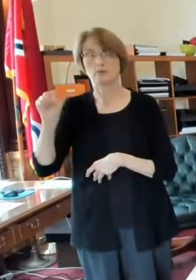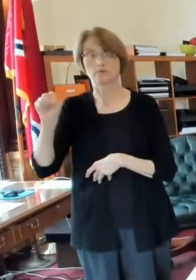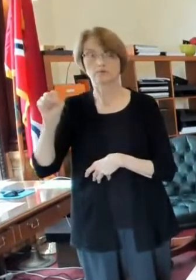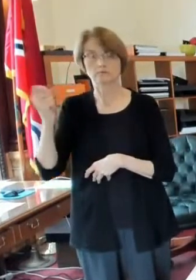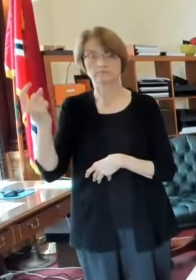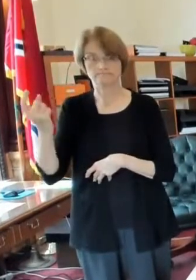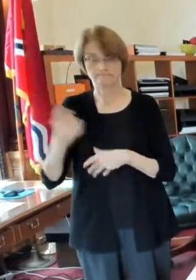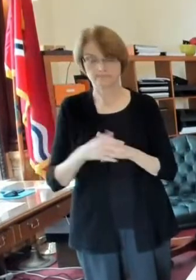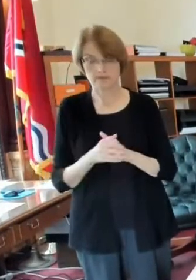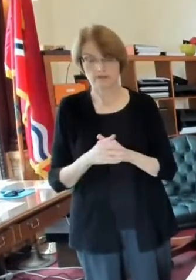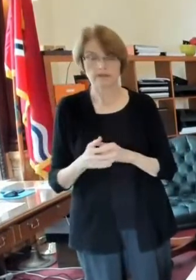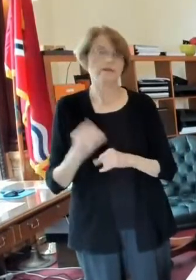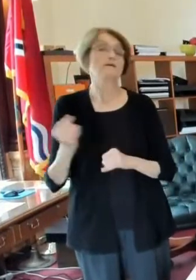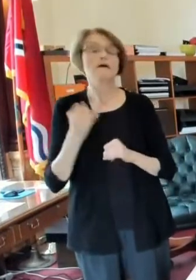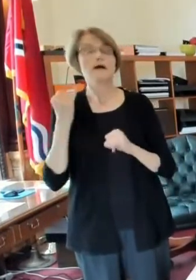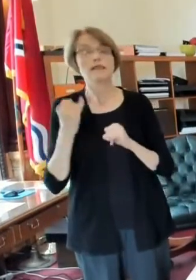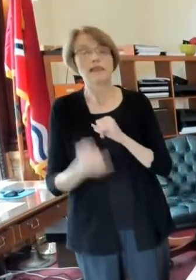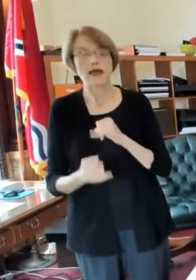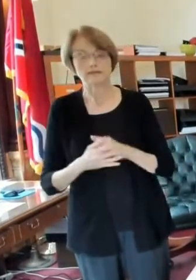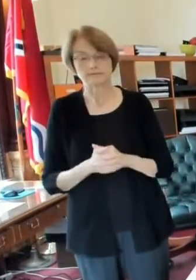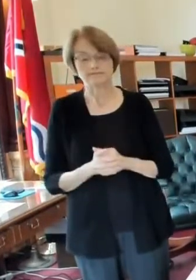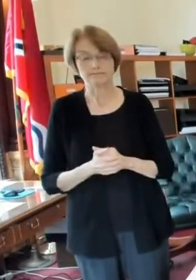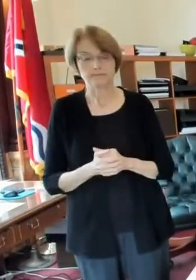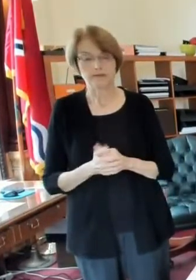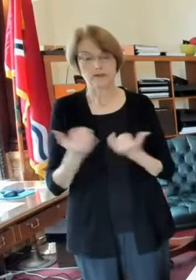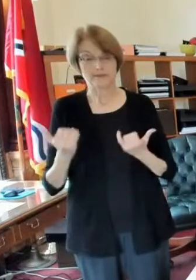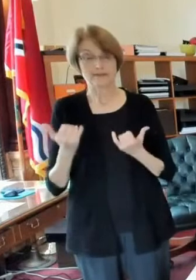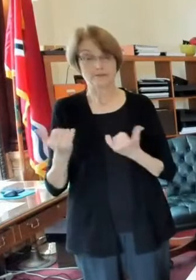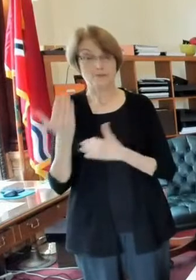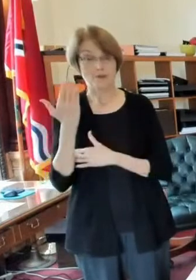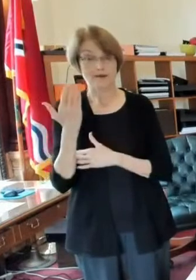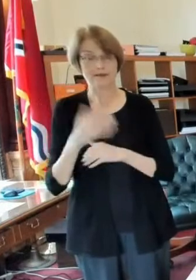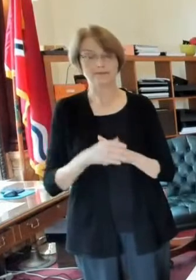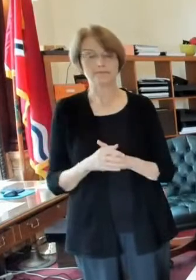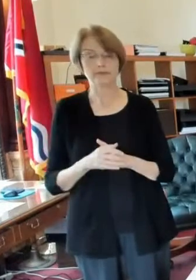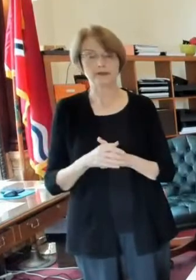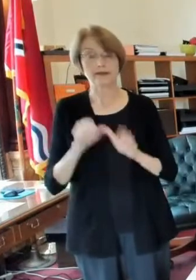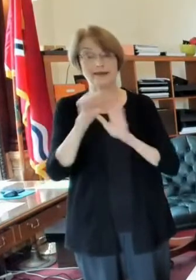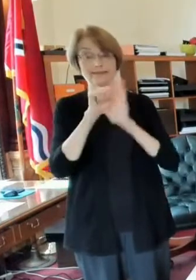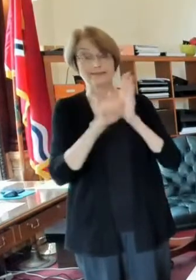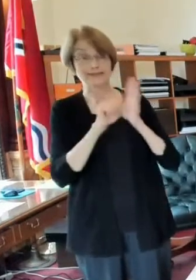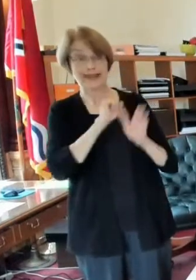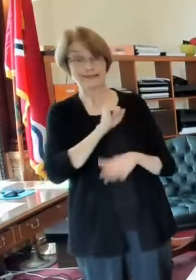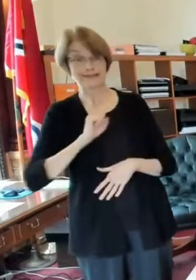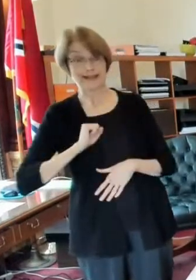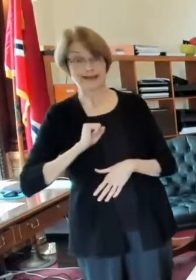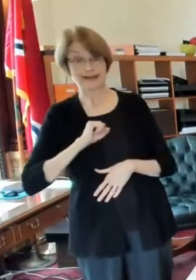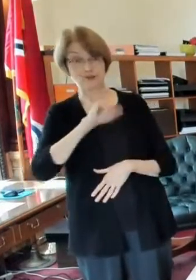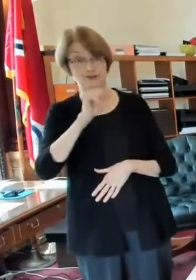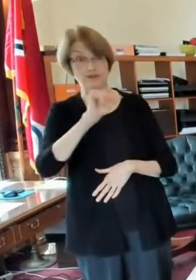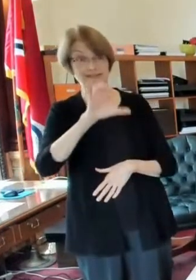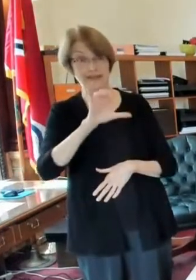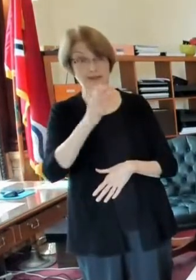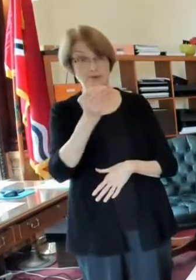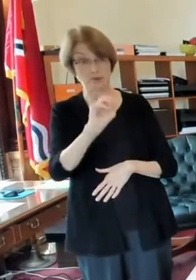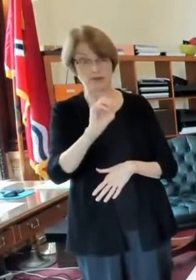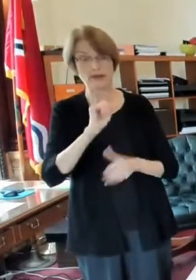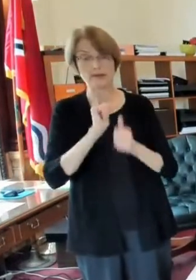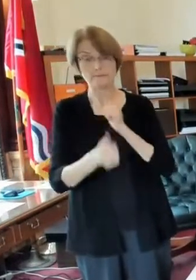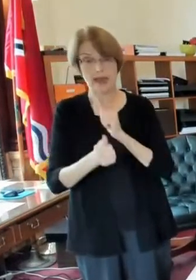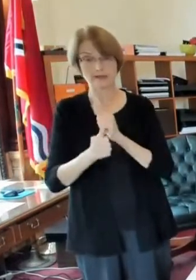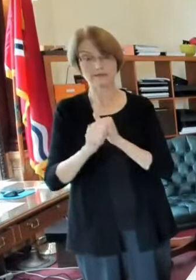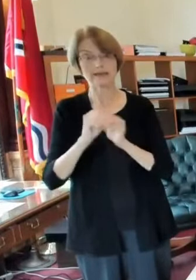last item today this morning the state senate passed house bill